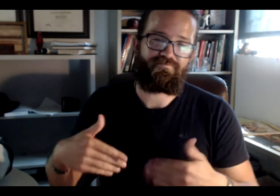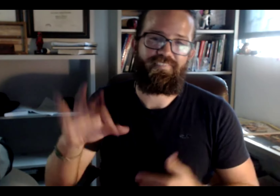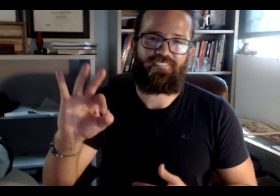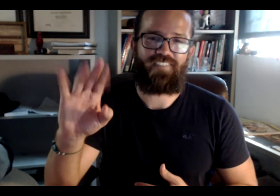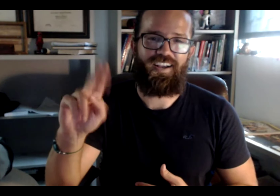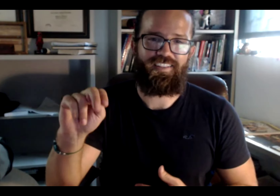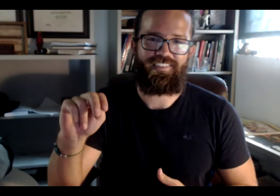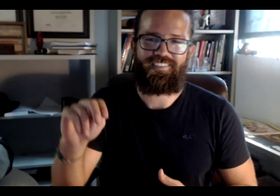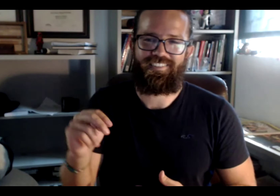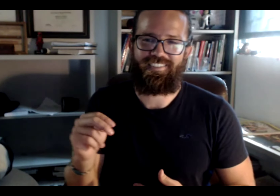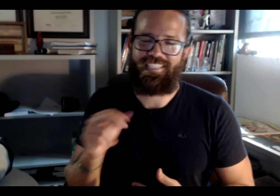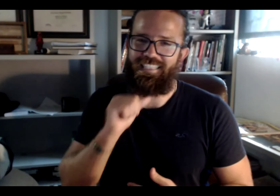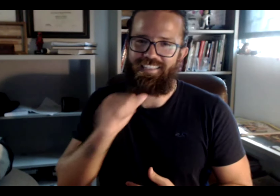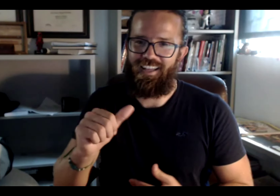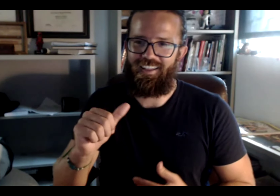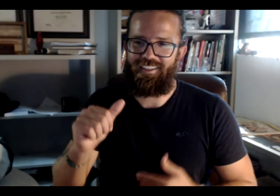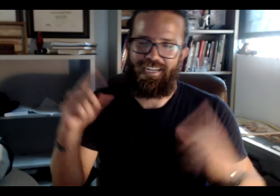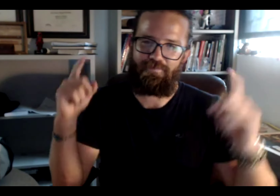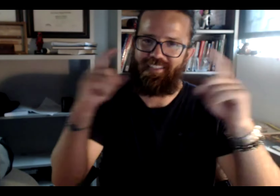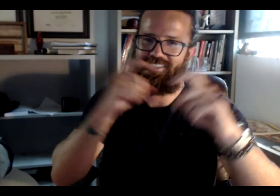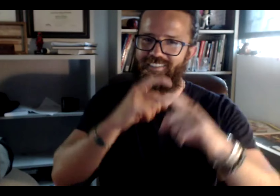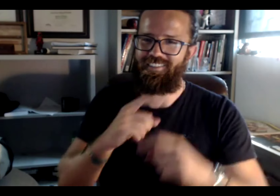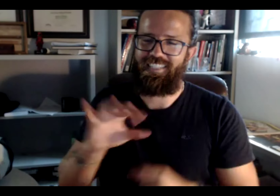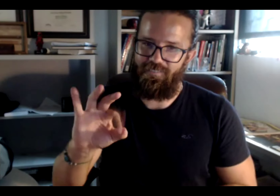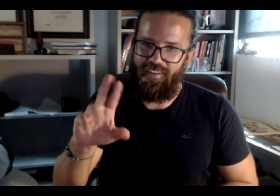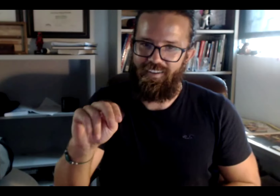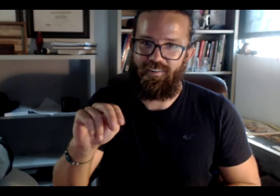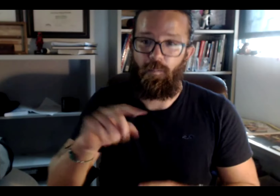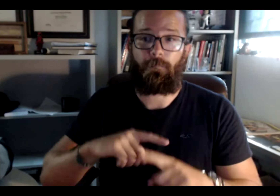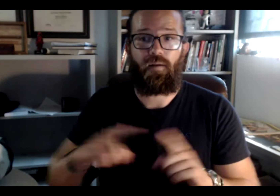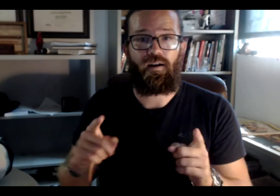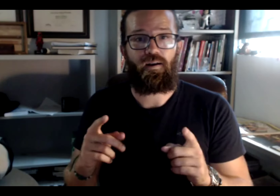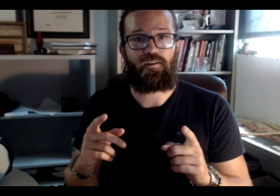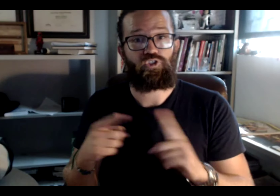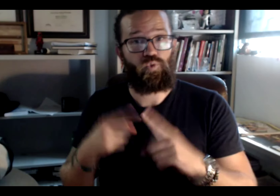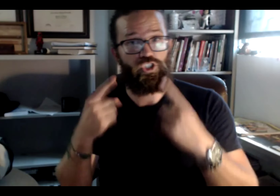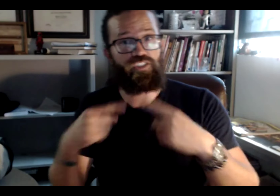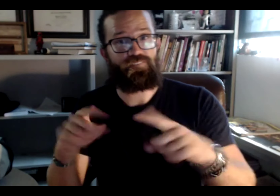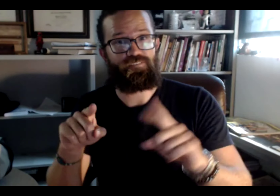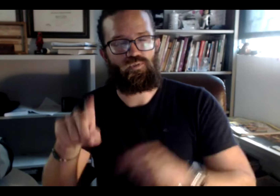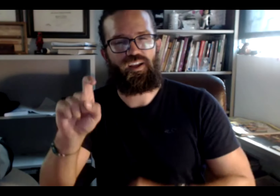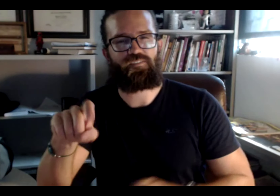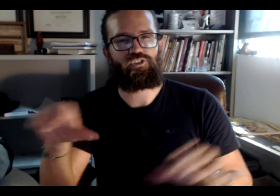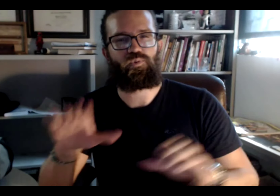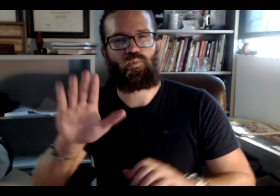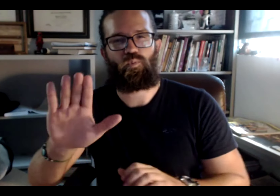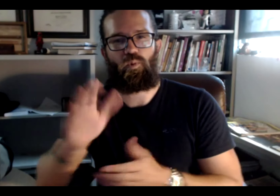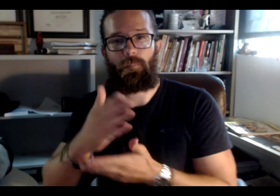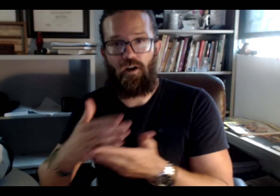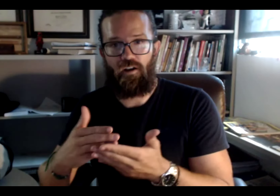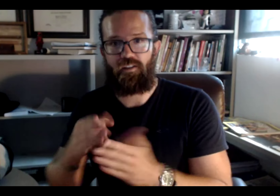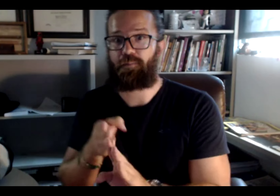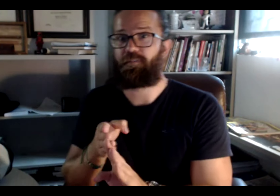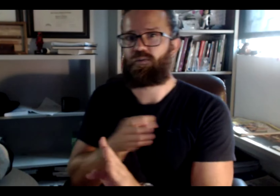So these unit projects are going to be fun. You know, they're not going to be complex. They're going to be fun. But to